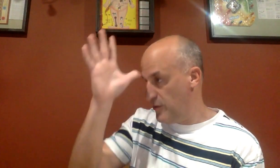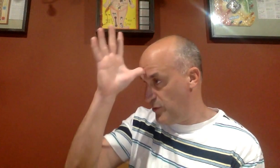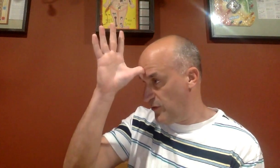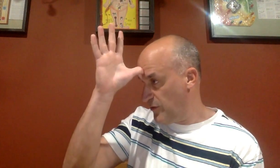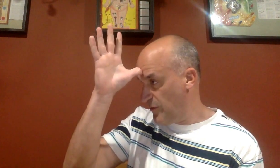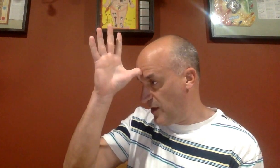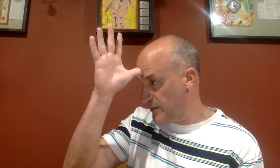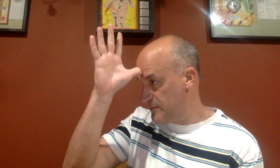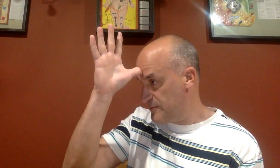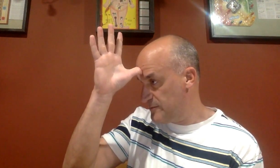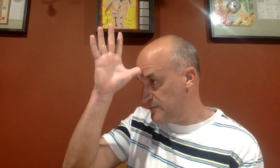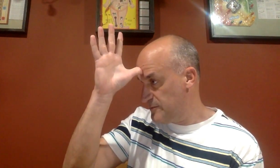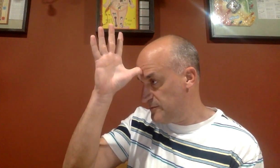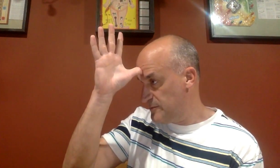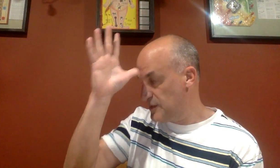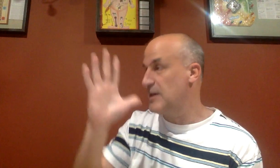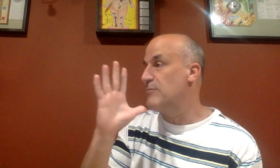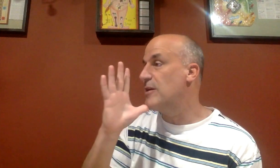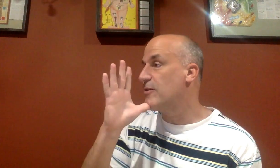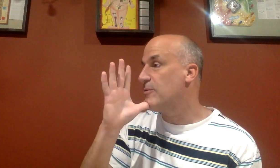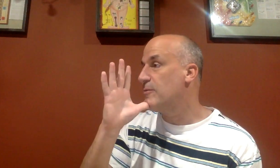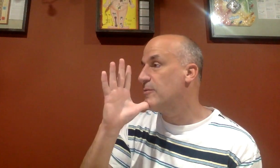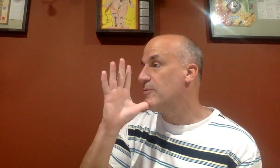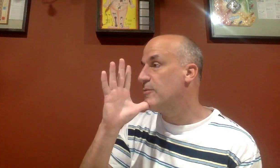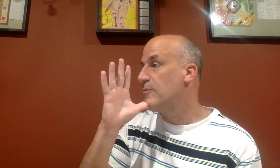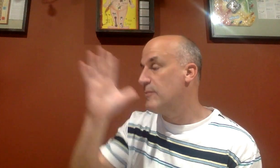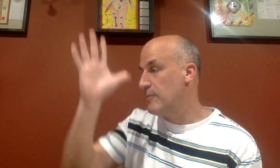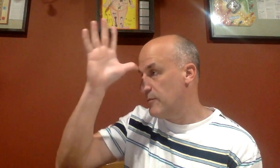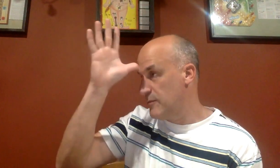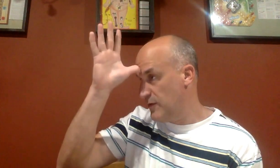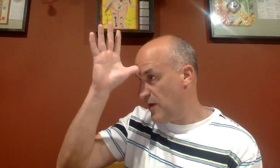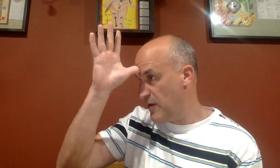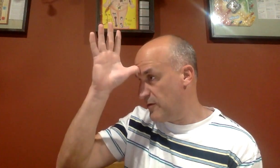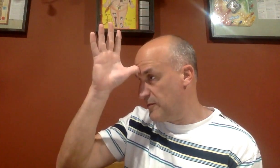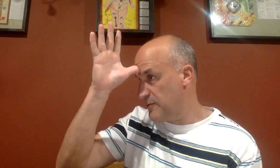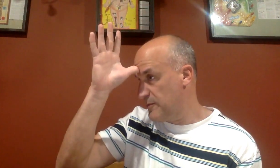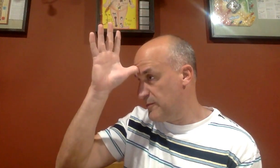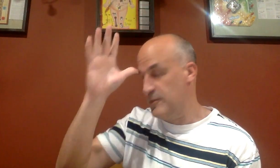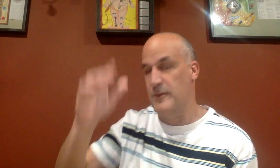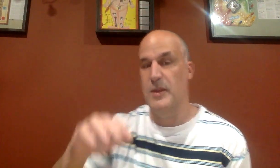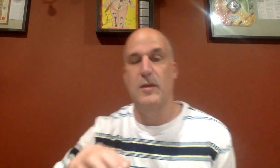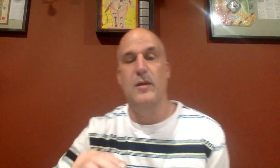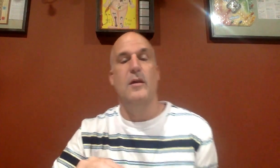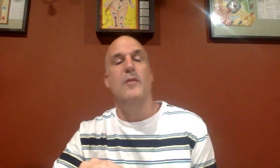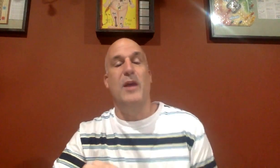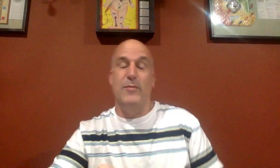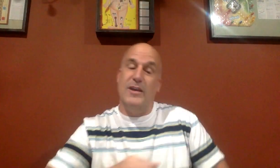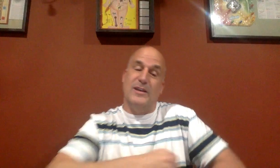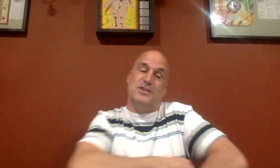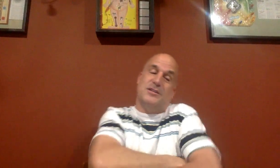put it to your forehead. So again, mother, father, baby is just